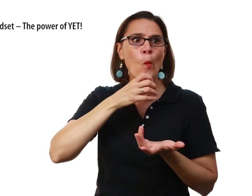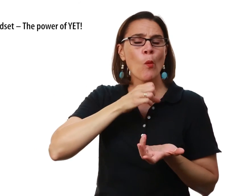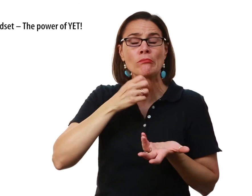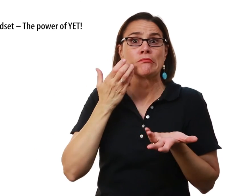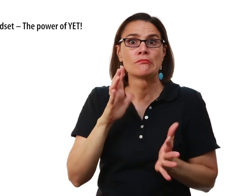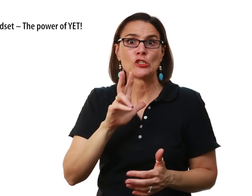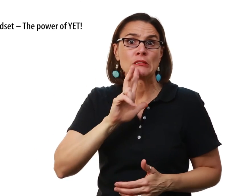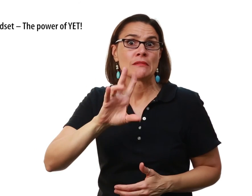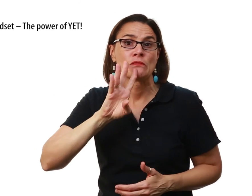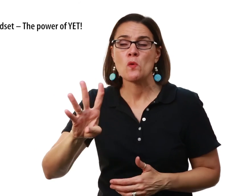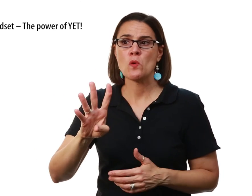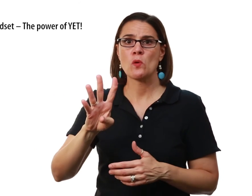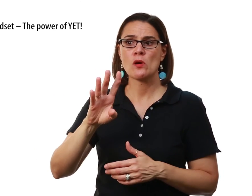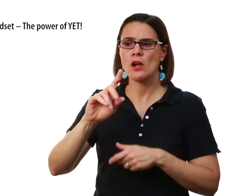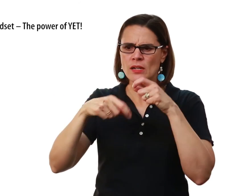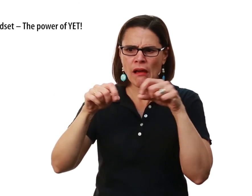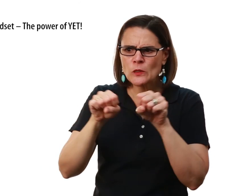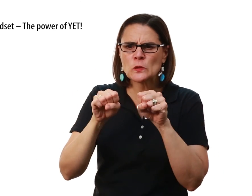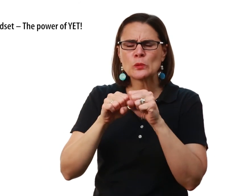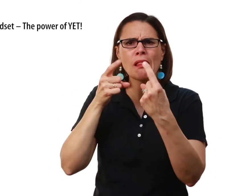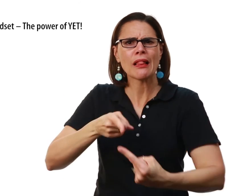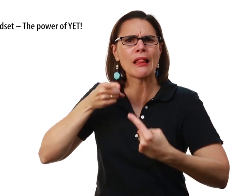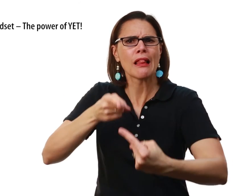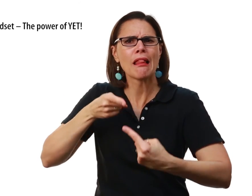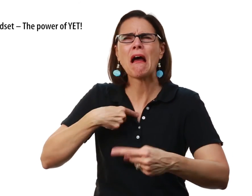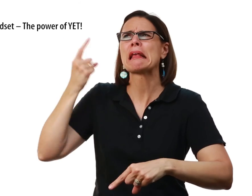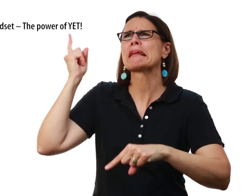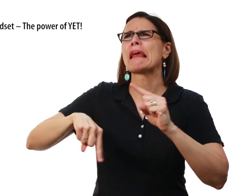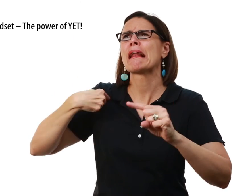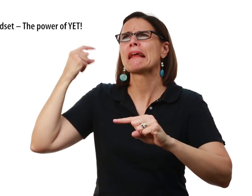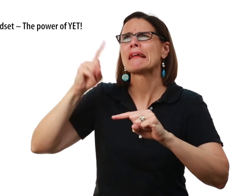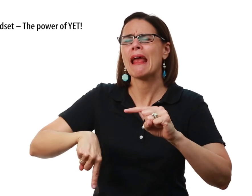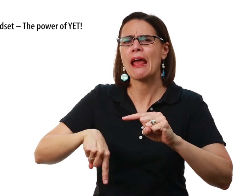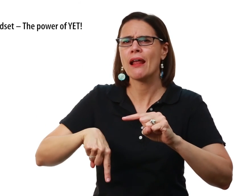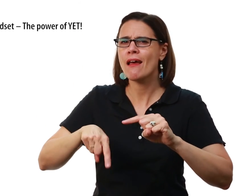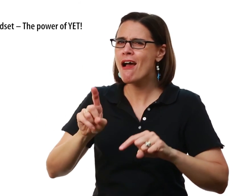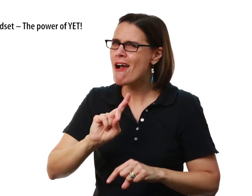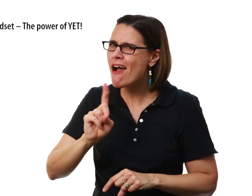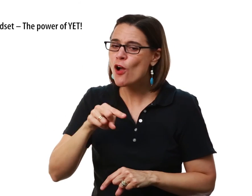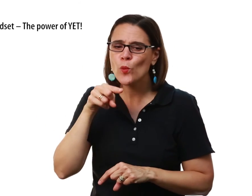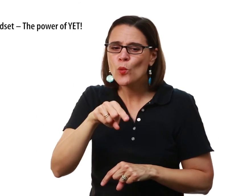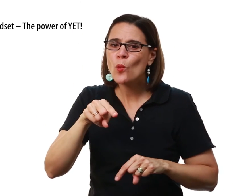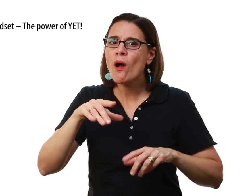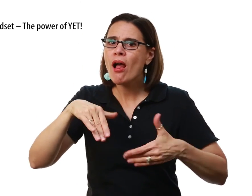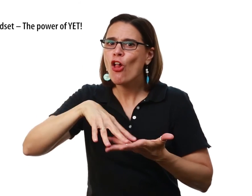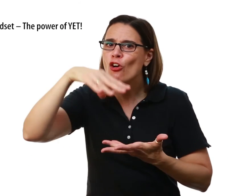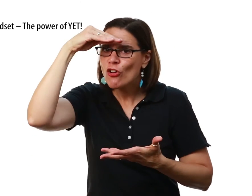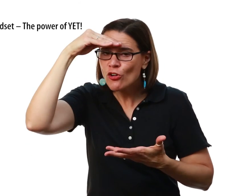child Who is three or four years old And is struggling To tie their shoes And they might say I can't, I can't But what we tell them Is that you